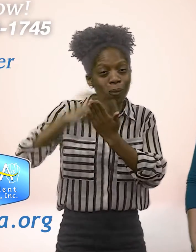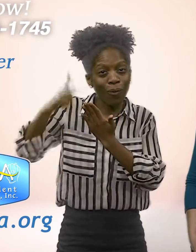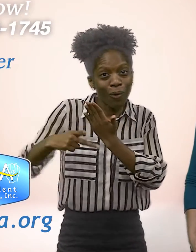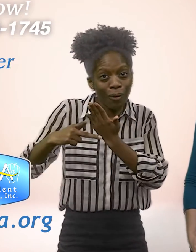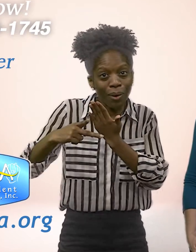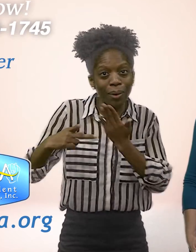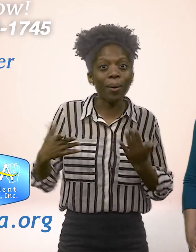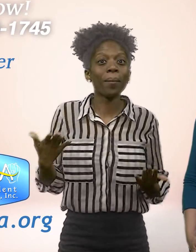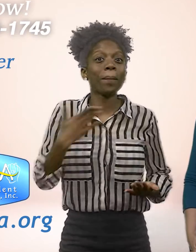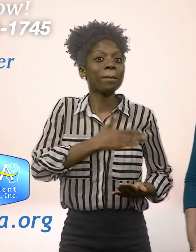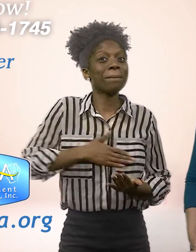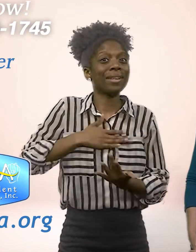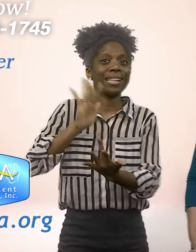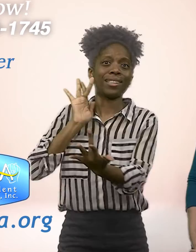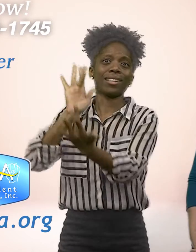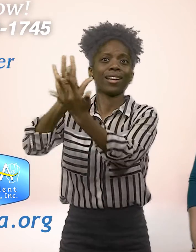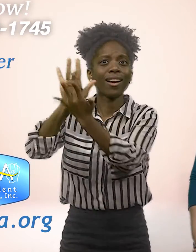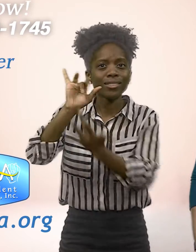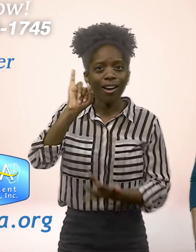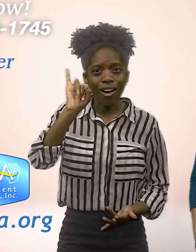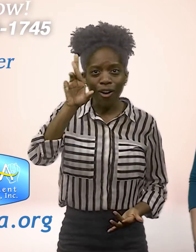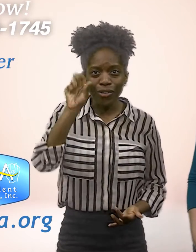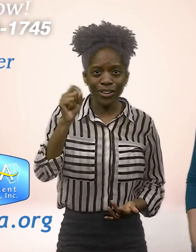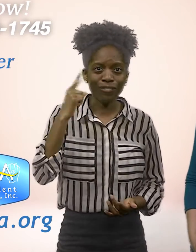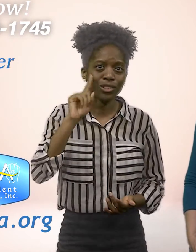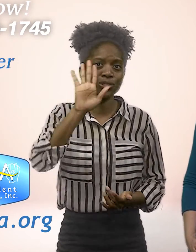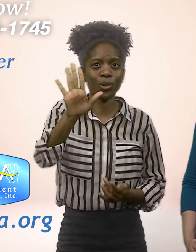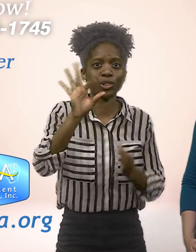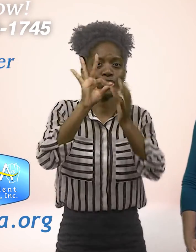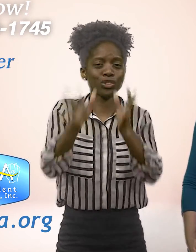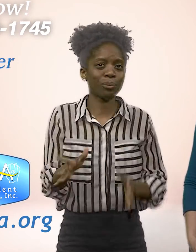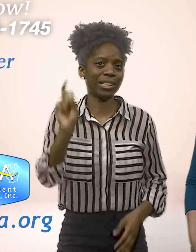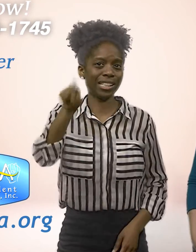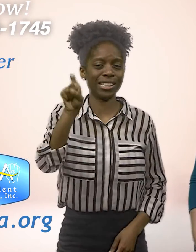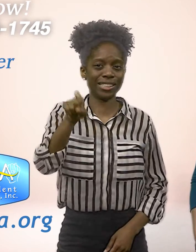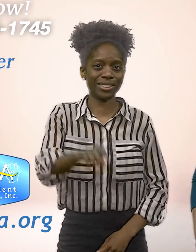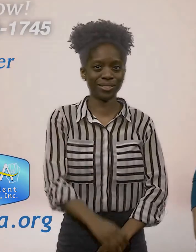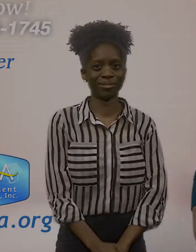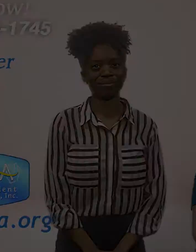Interpreter Referral Service Program. Please contact IRS for all your interpreter needs.